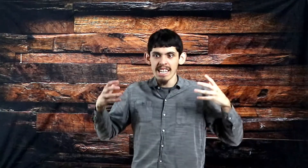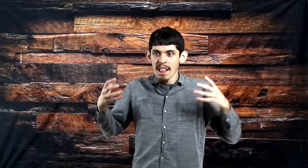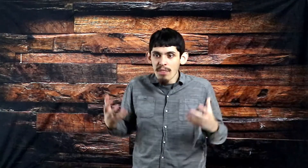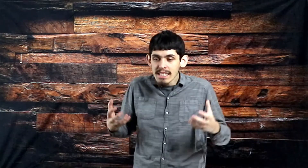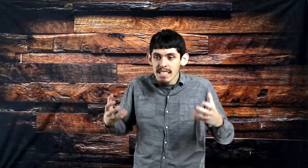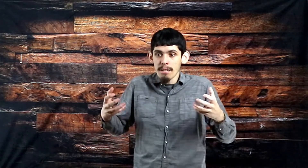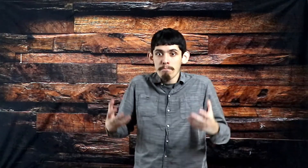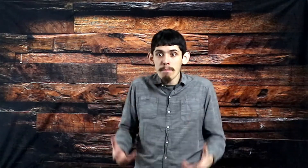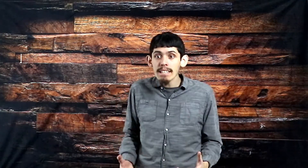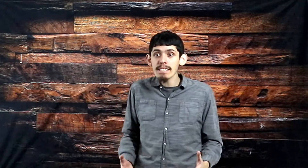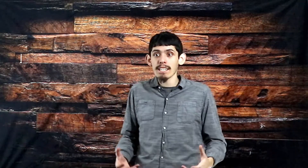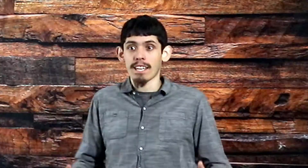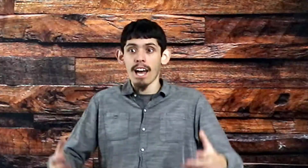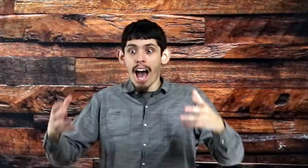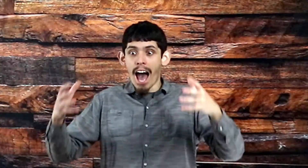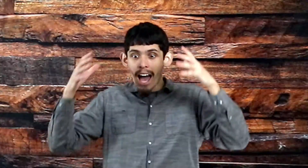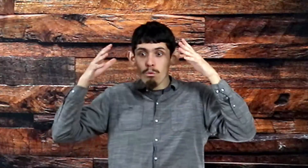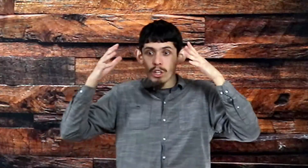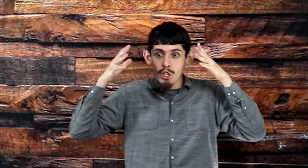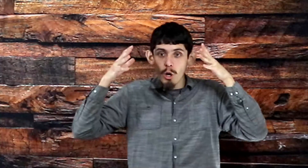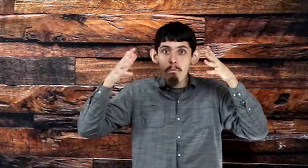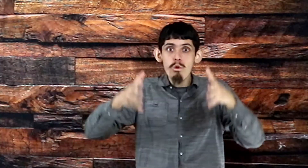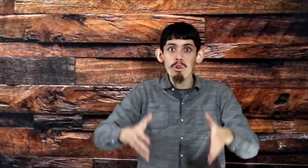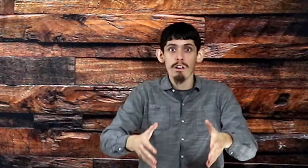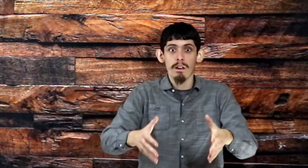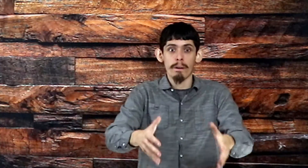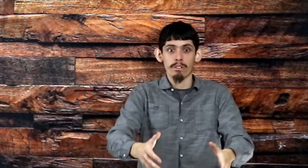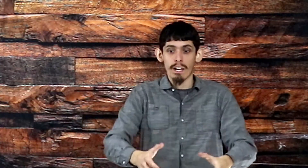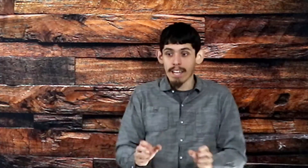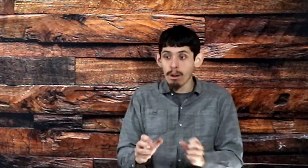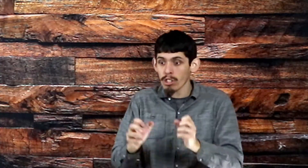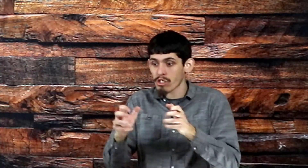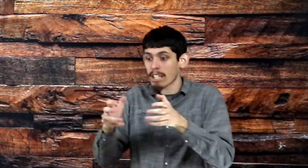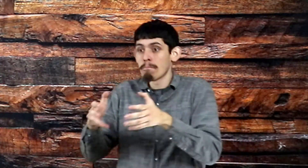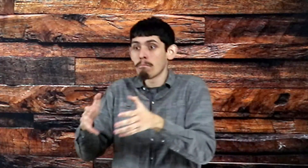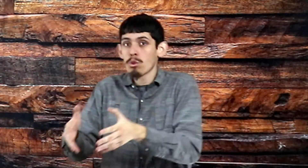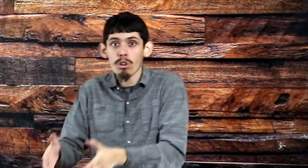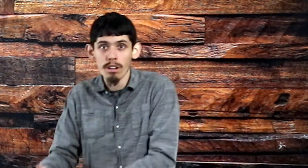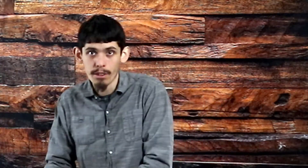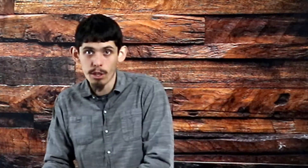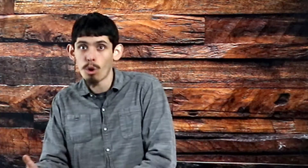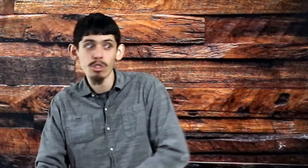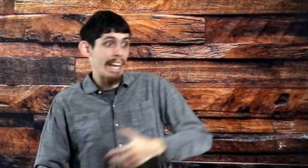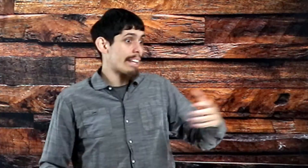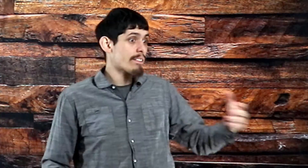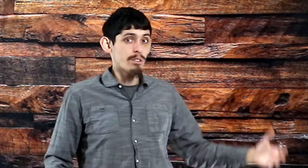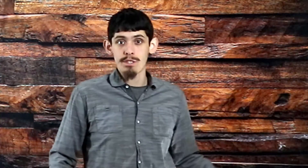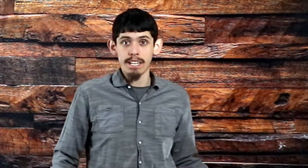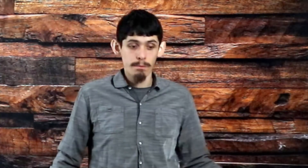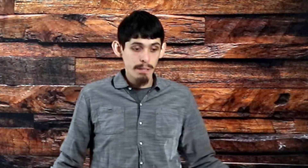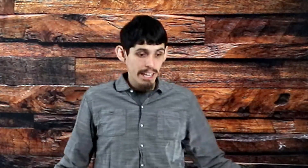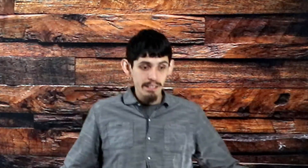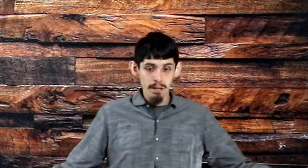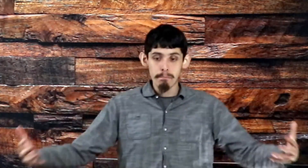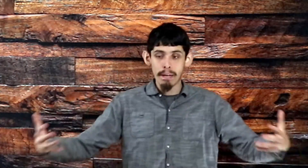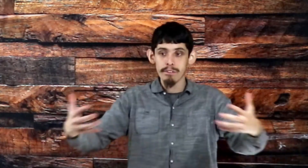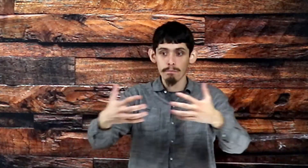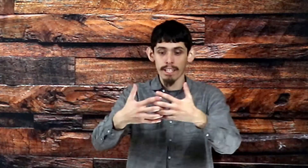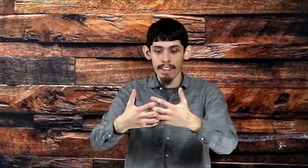this is amazing! I want to know more about Christ. I want to study more of the Old and the New Testament, and compare them together,